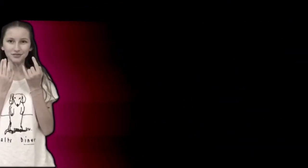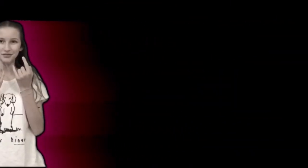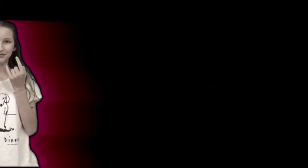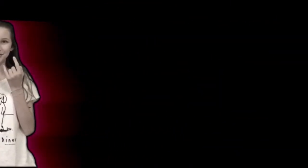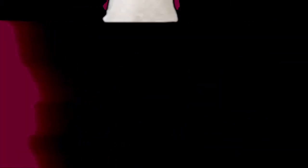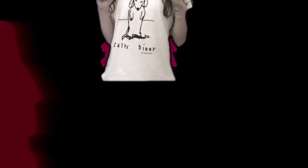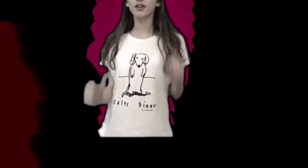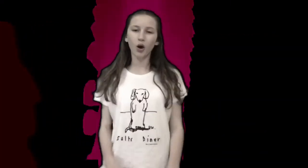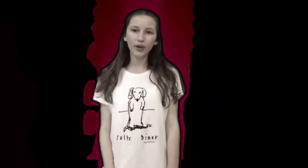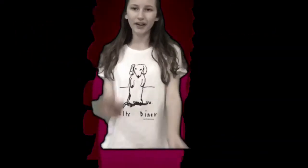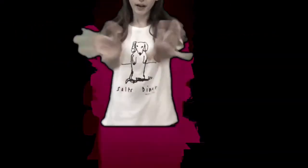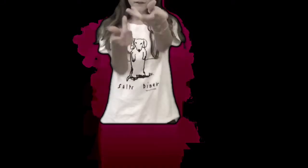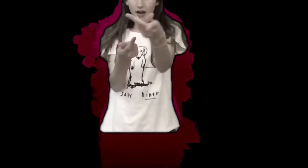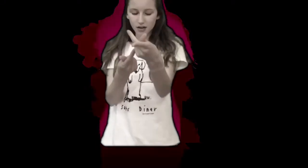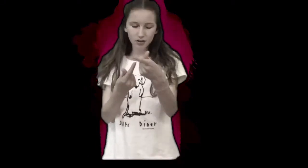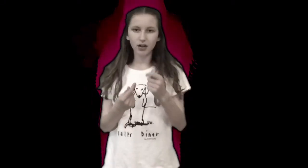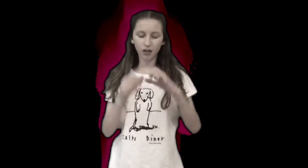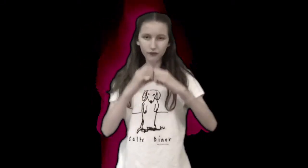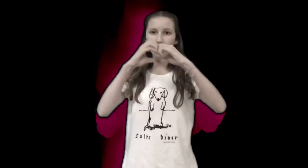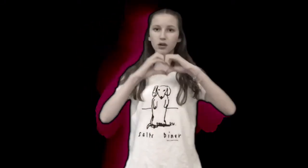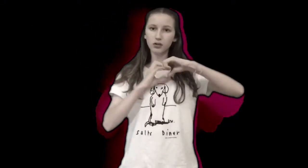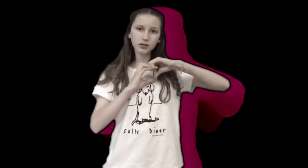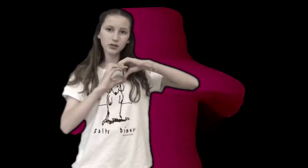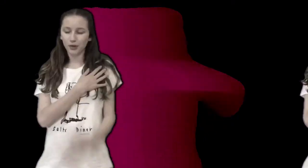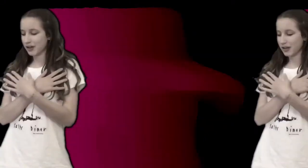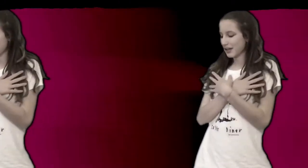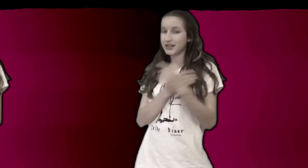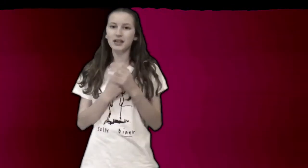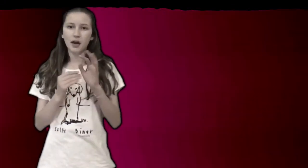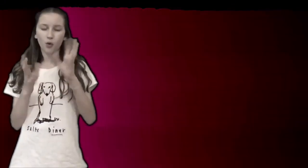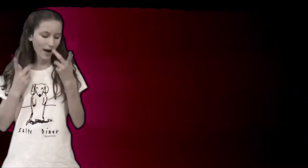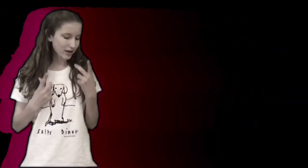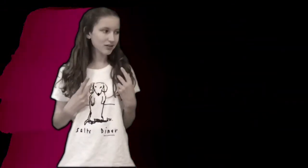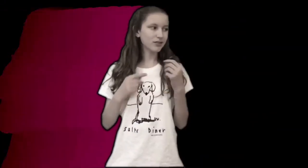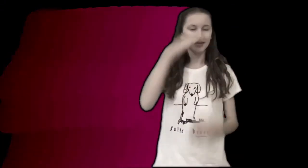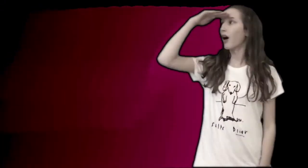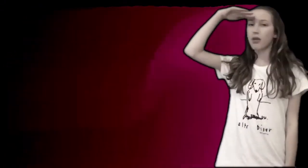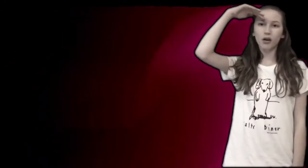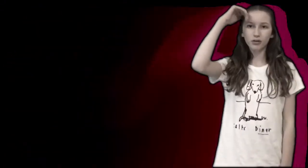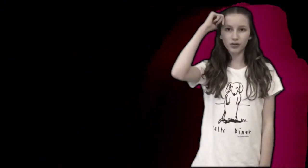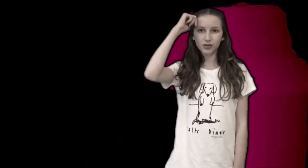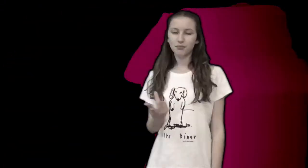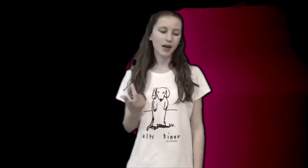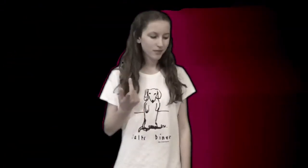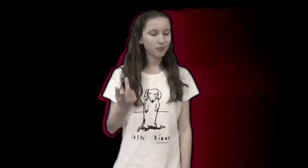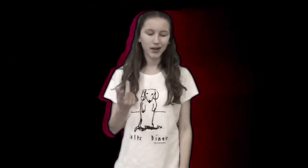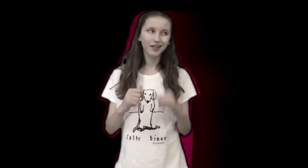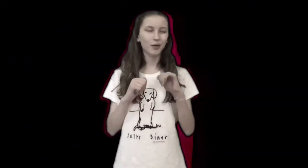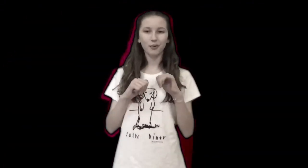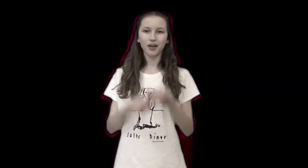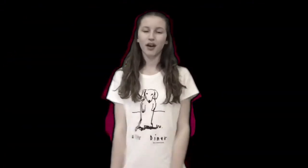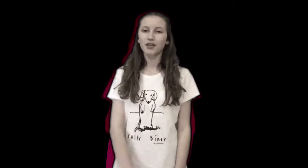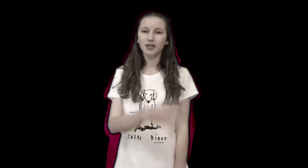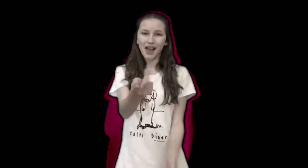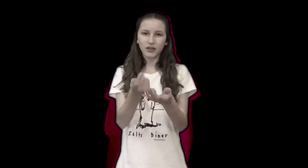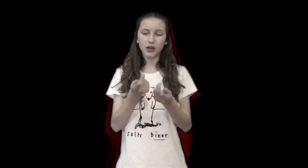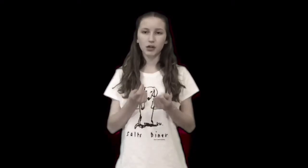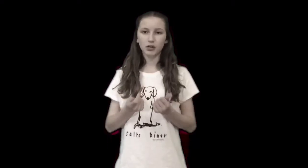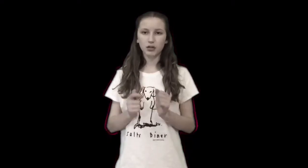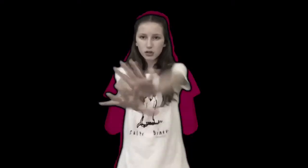Are we fading lovers, we keep wasting colors, maybe we should let this